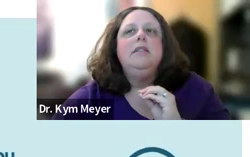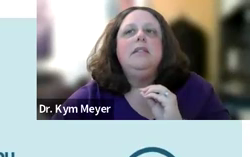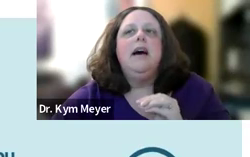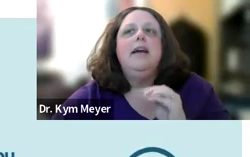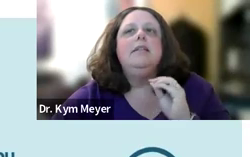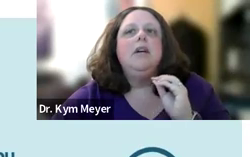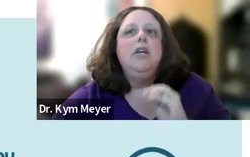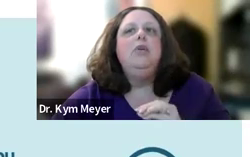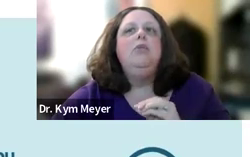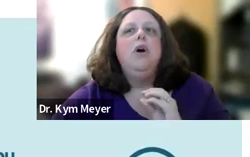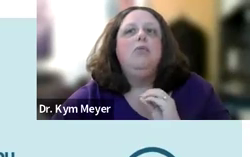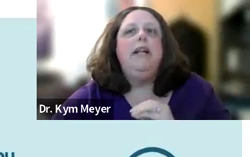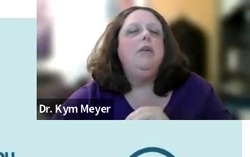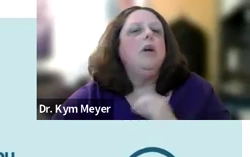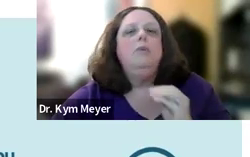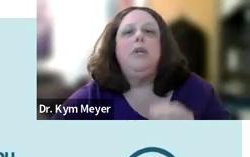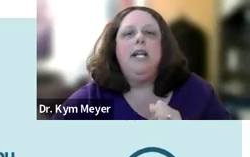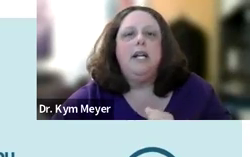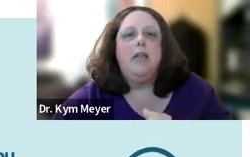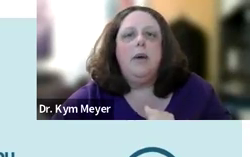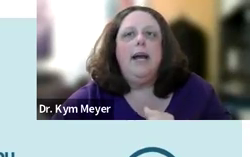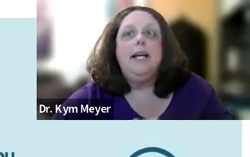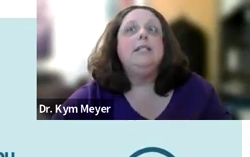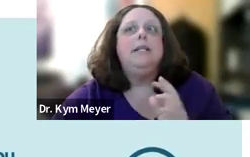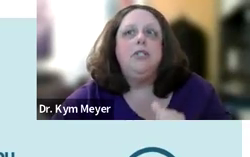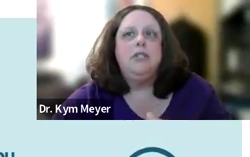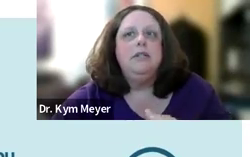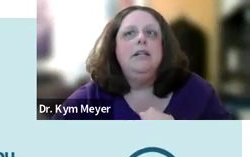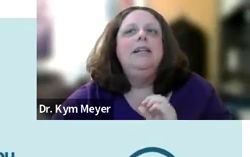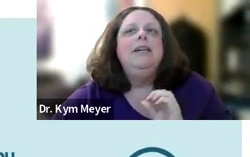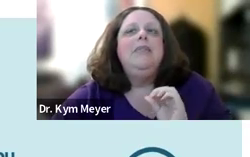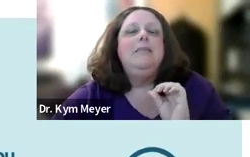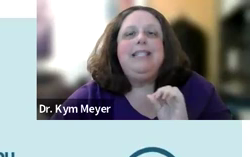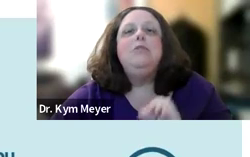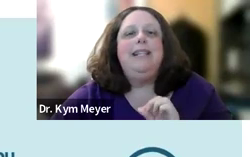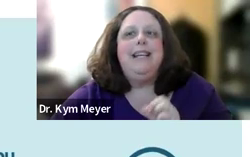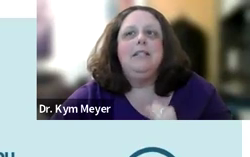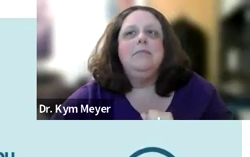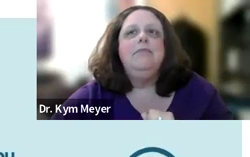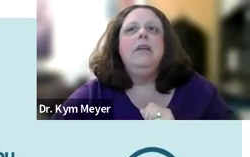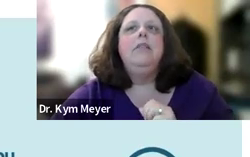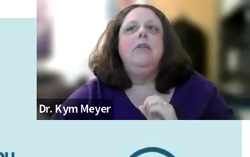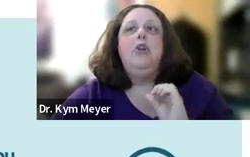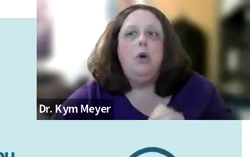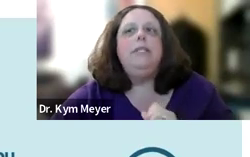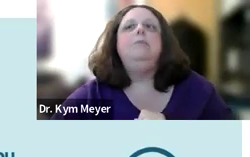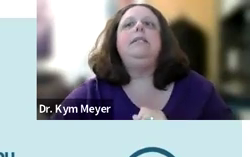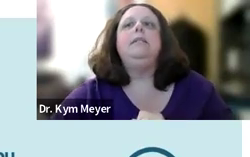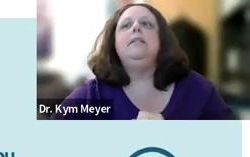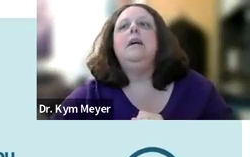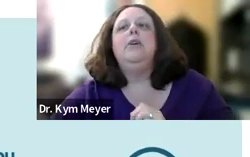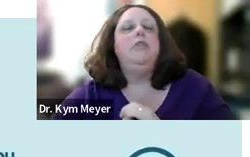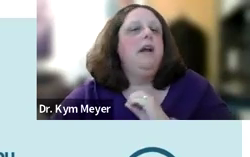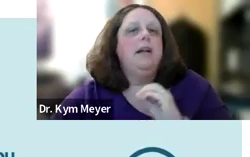spoken, signed, cued, written, or communicated in another way, text messages. The message made sense. There are no missing